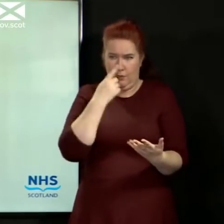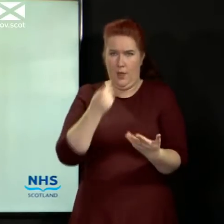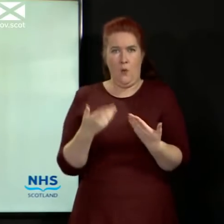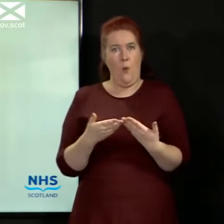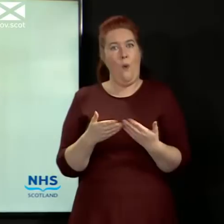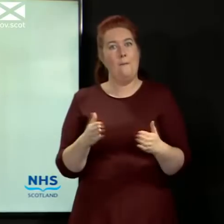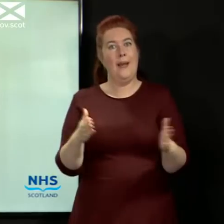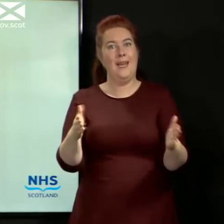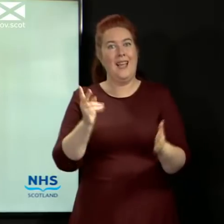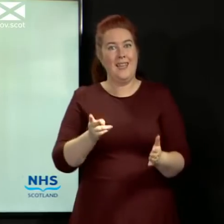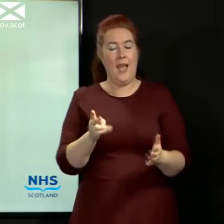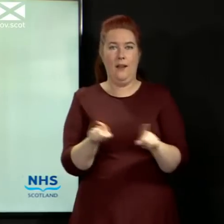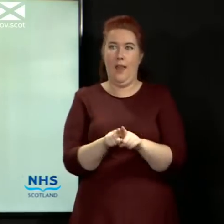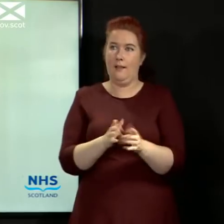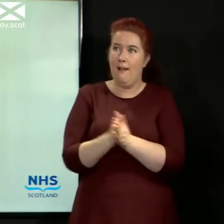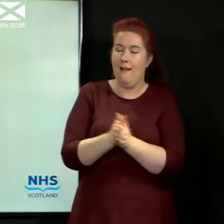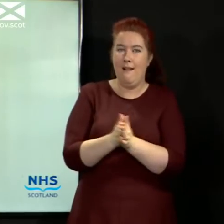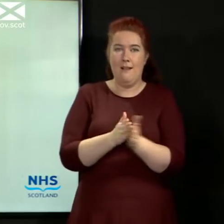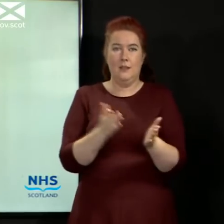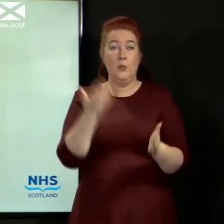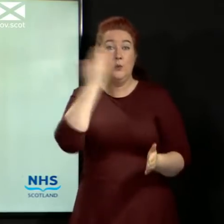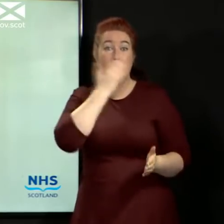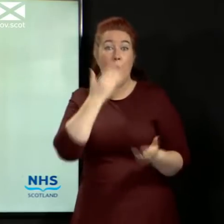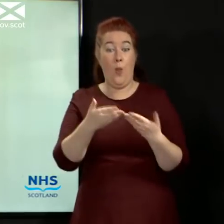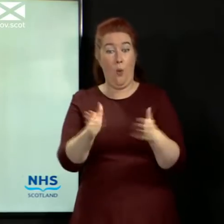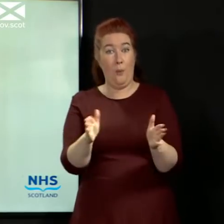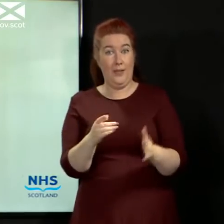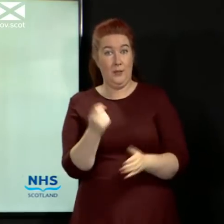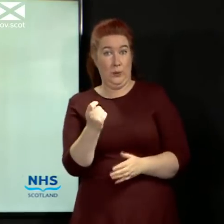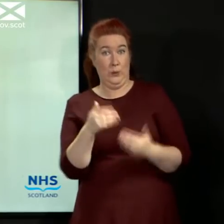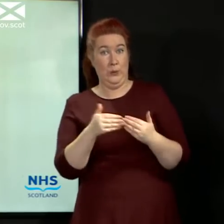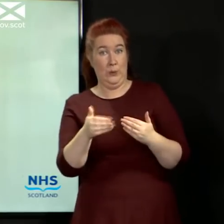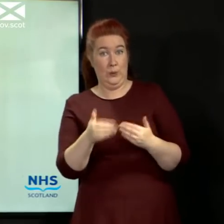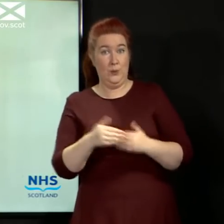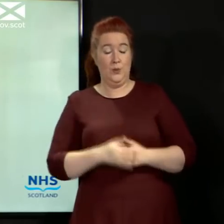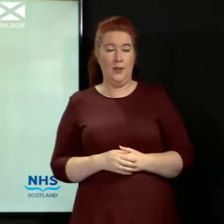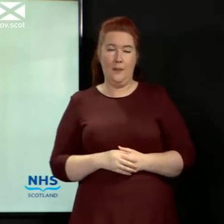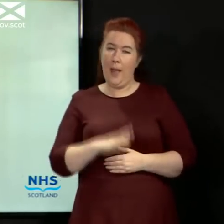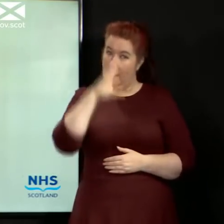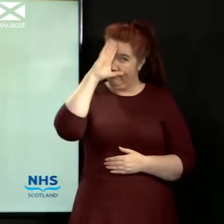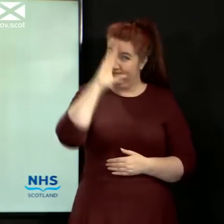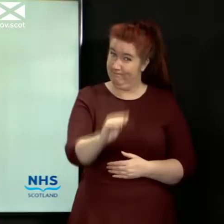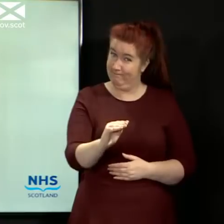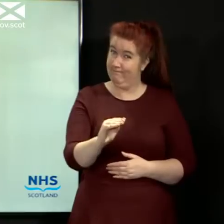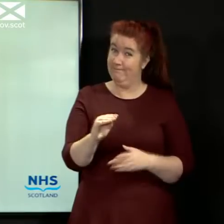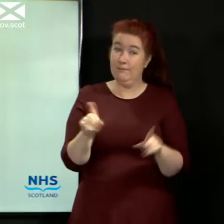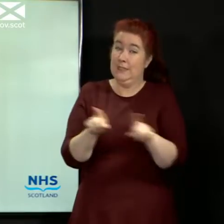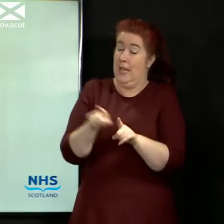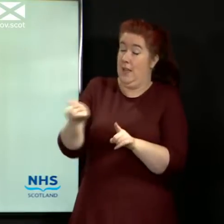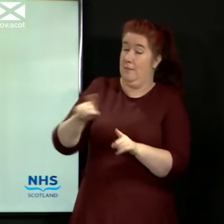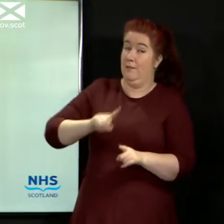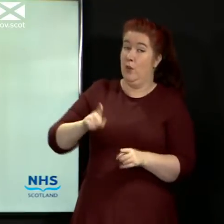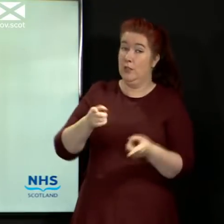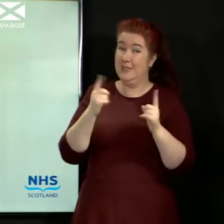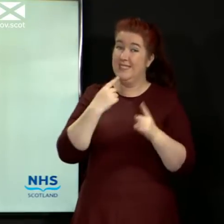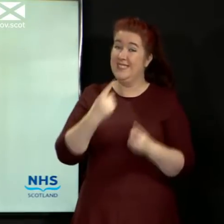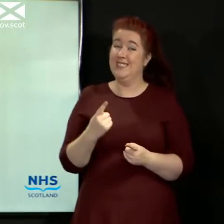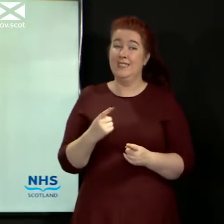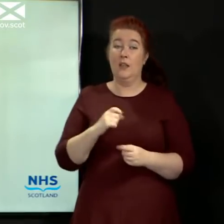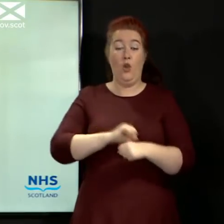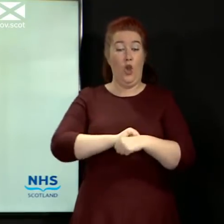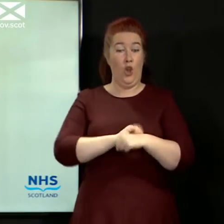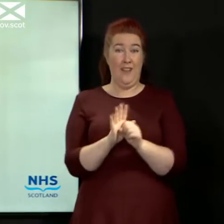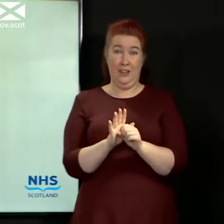we're now able to look forward to things like schools reopening in the near future. But I want to emphasise, just as the First Minister has, that COVID-19 has